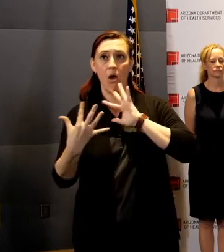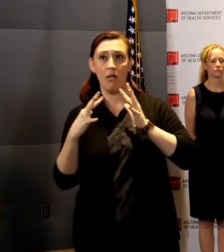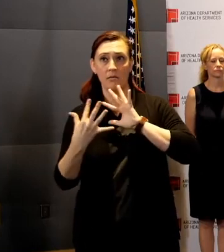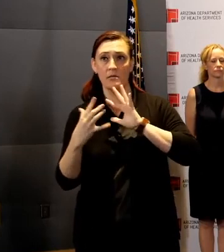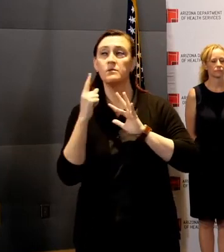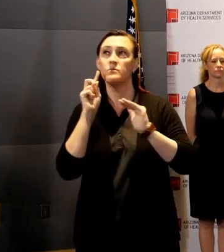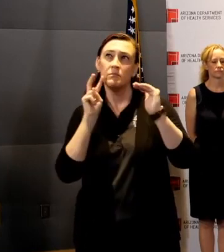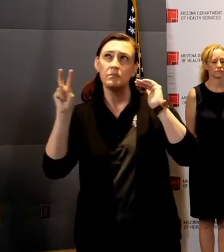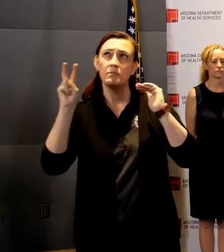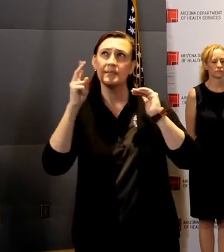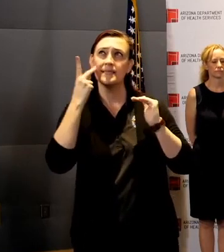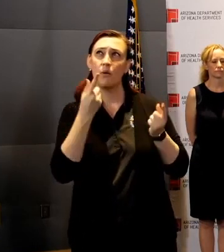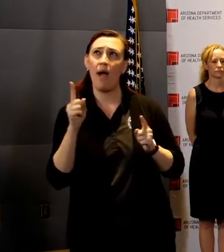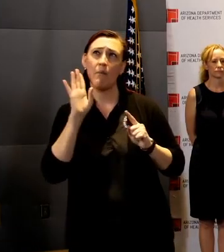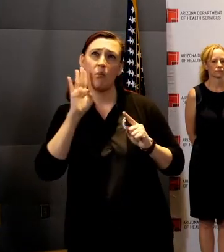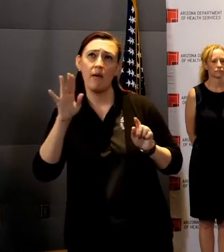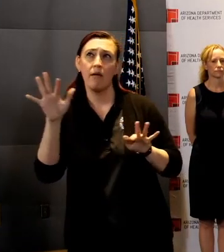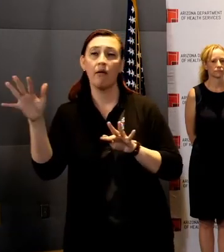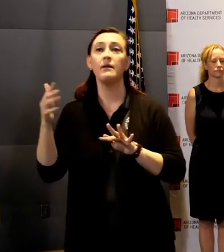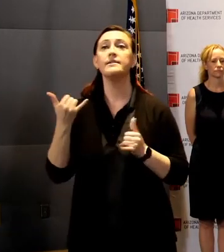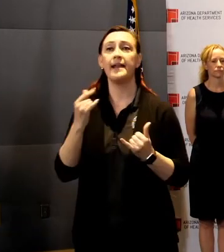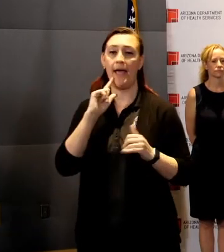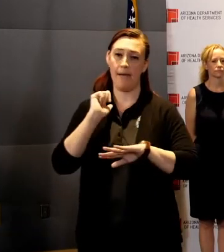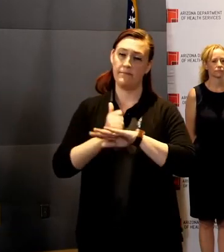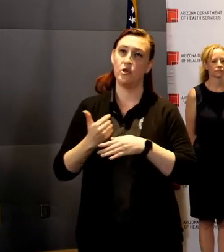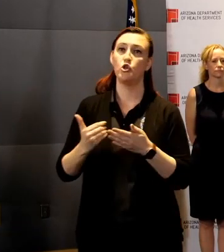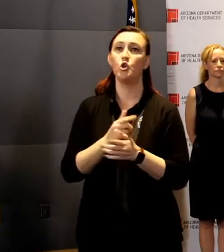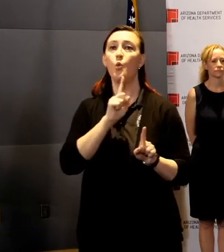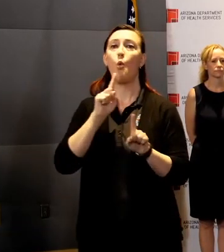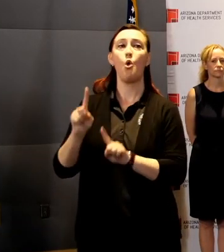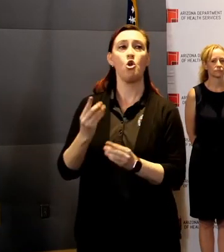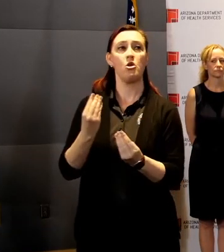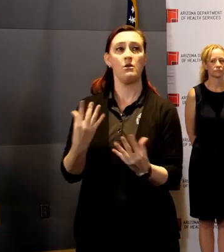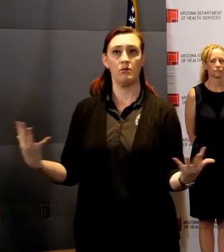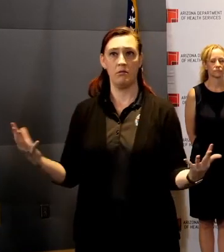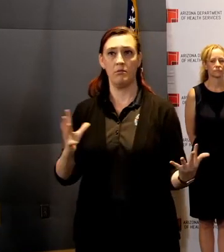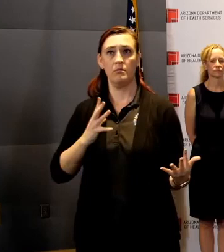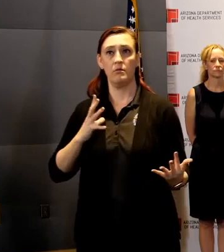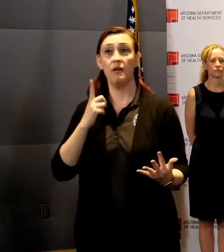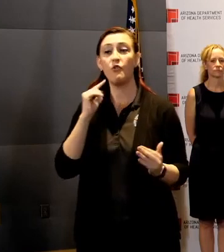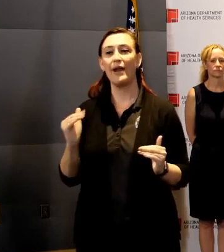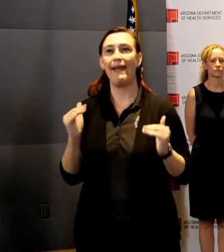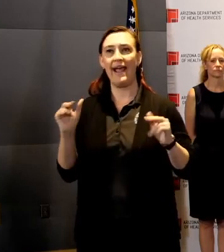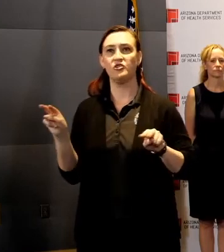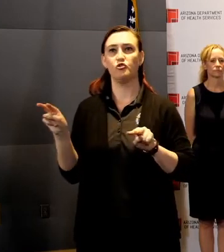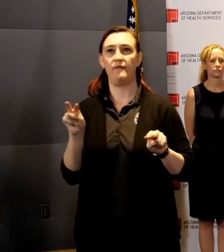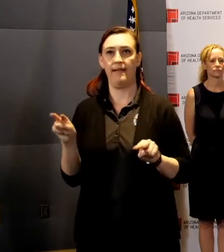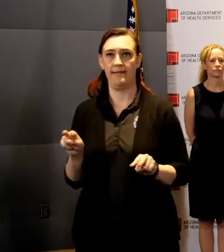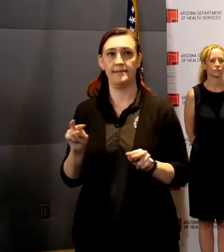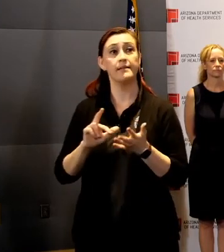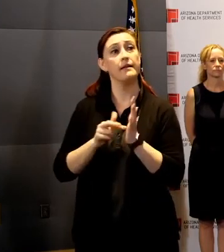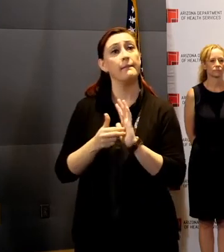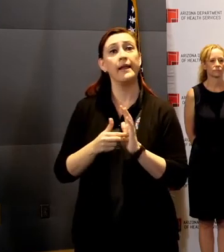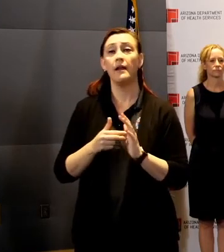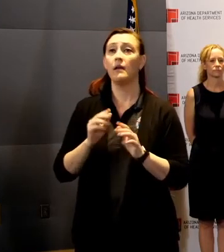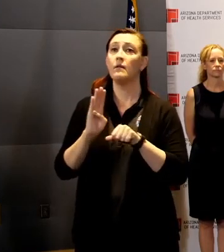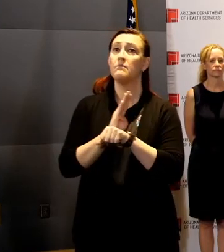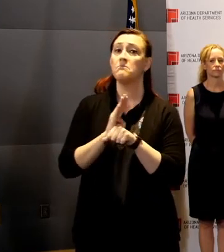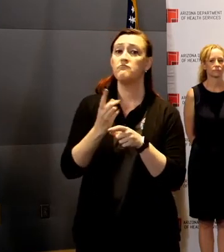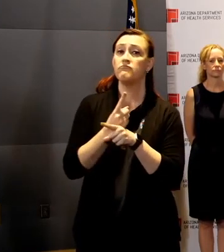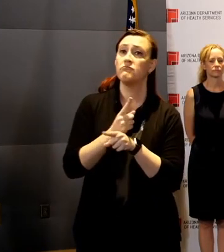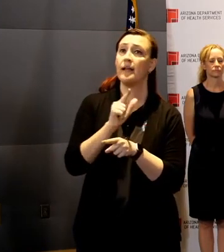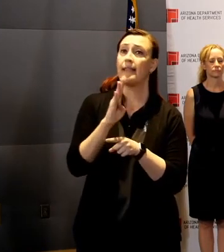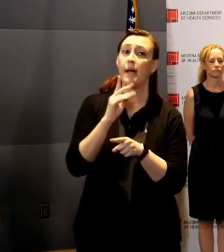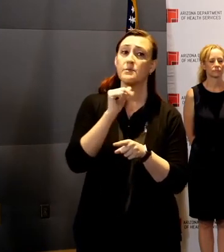ahead, today I'm issuing an executive order for enhanced surveillance requiring commercial labs to provide